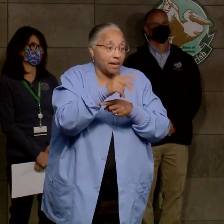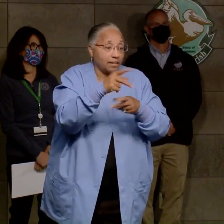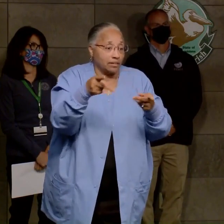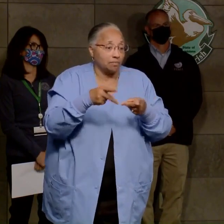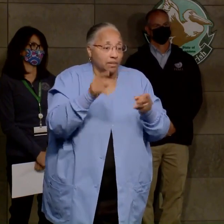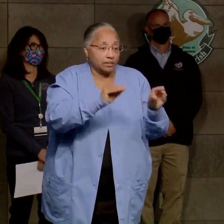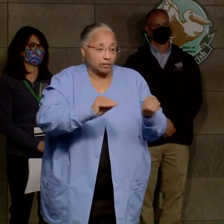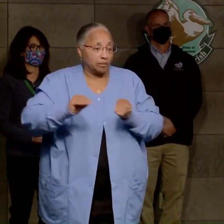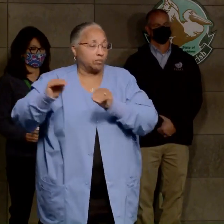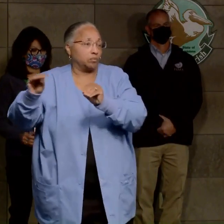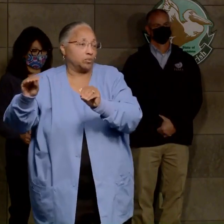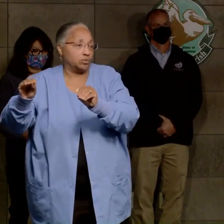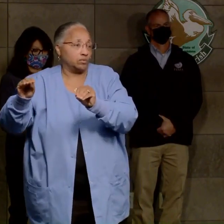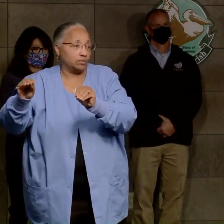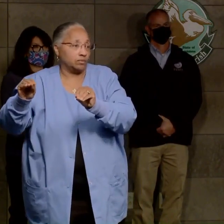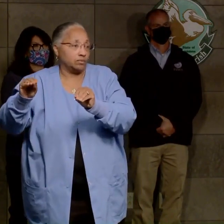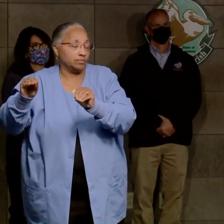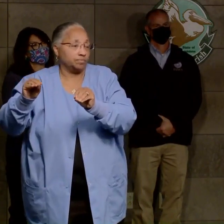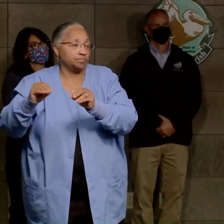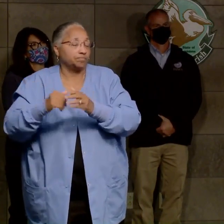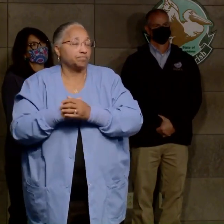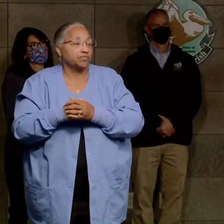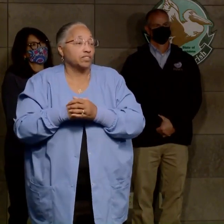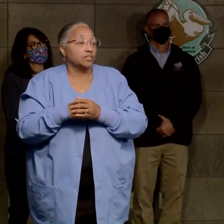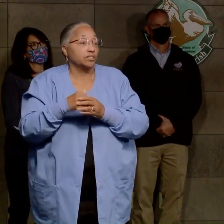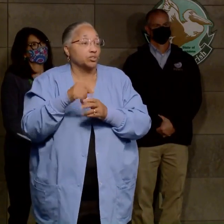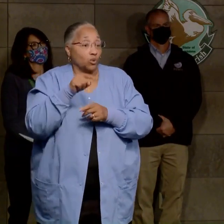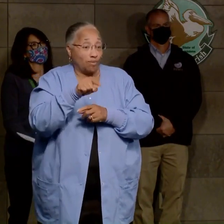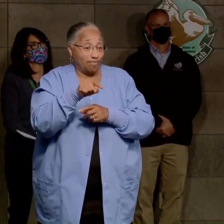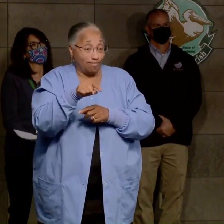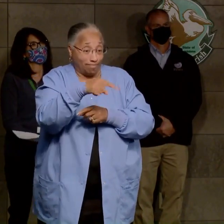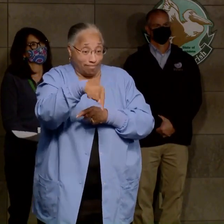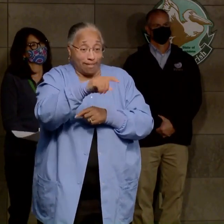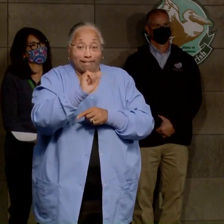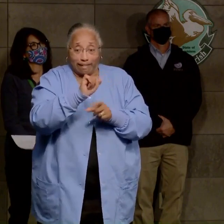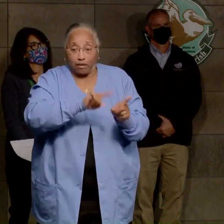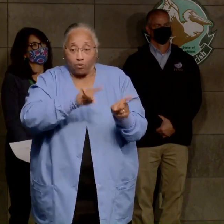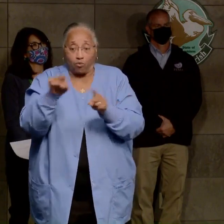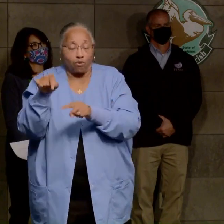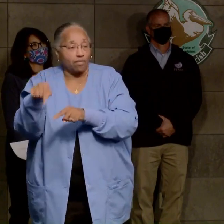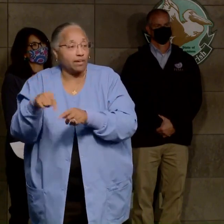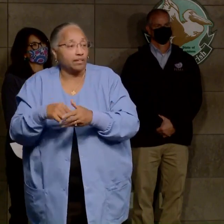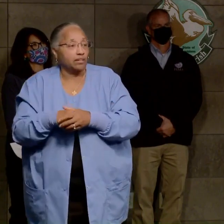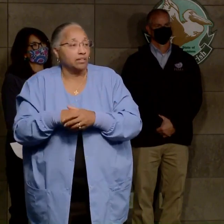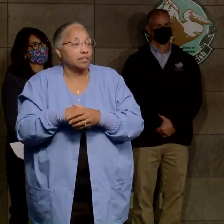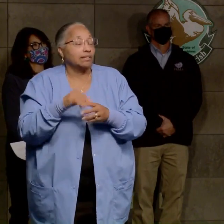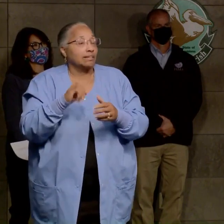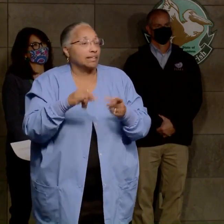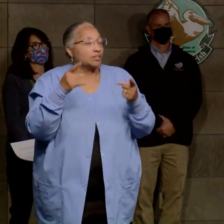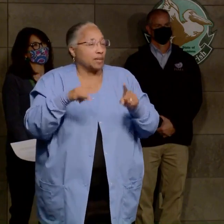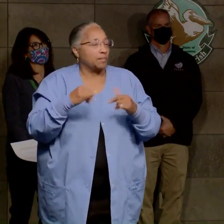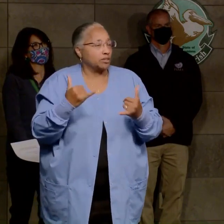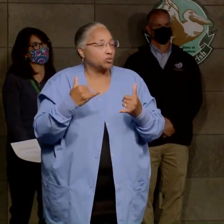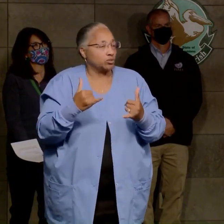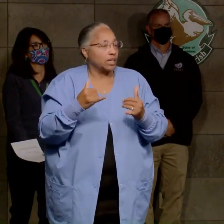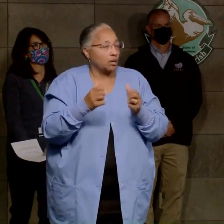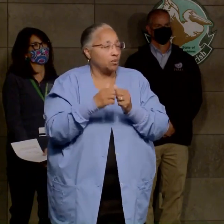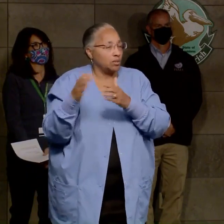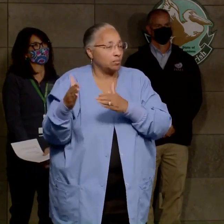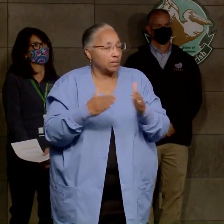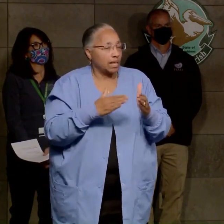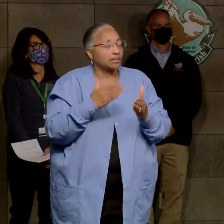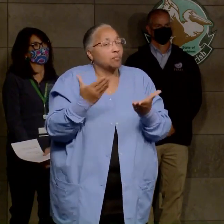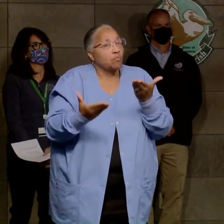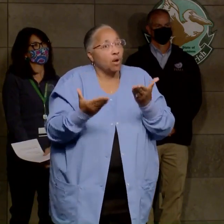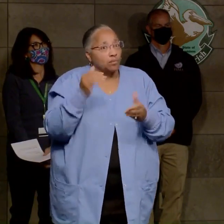new location is so that they can vote there instead. That's going to be playing out today and probably tomorrow.